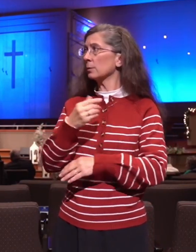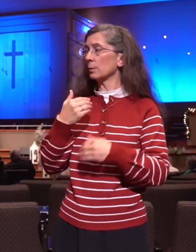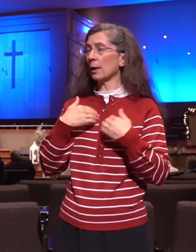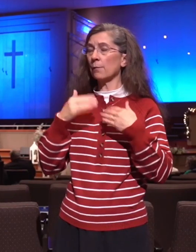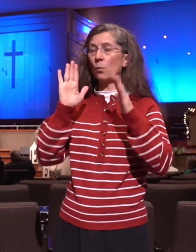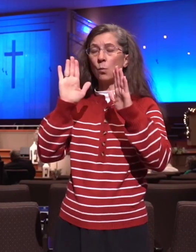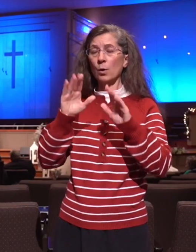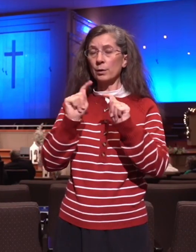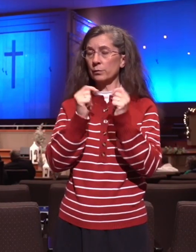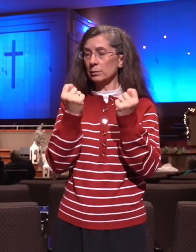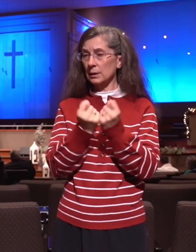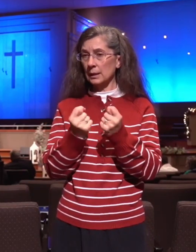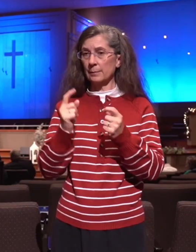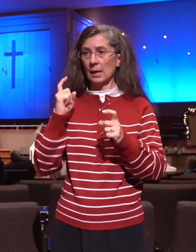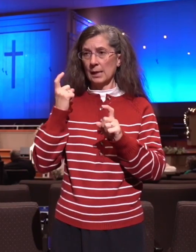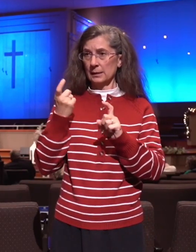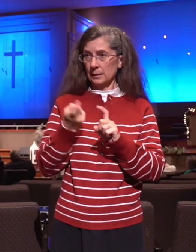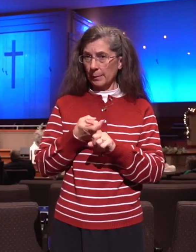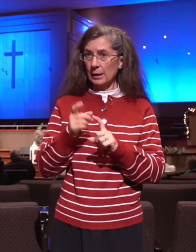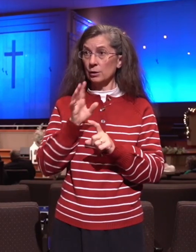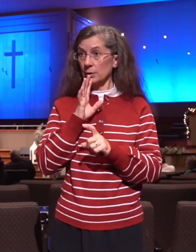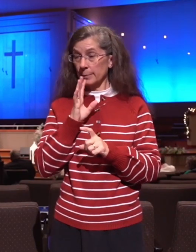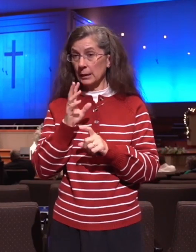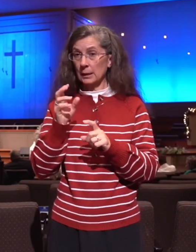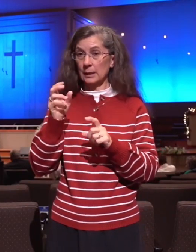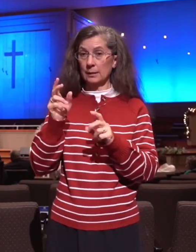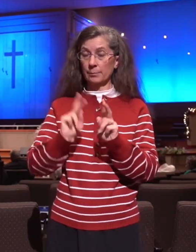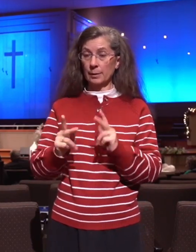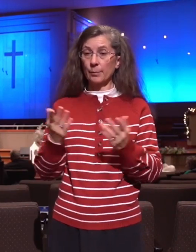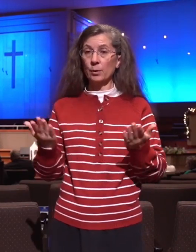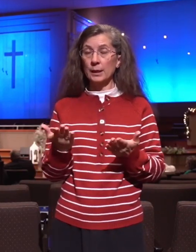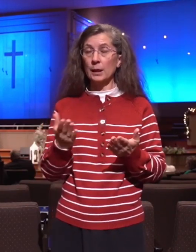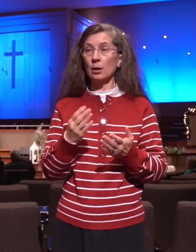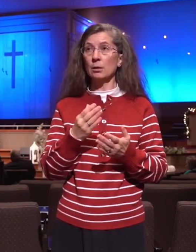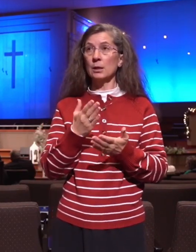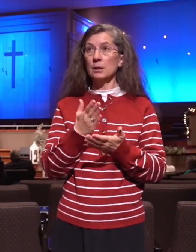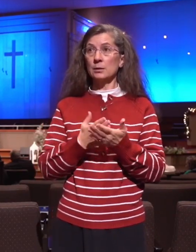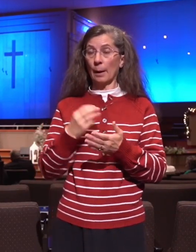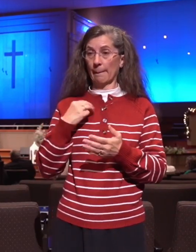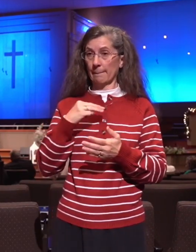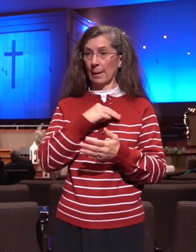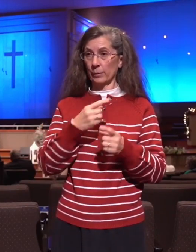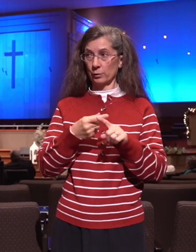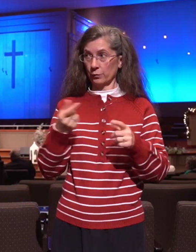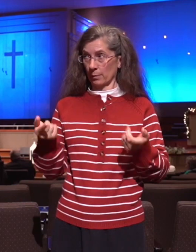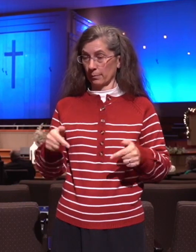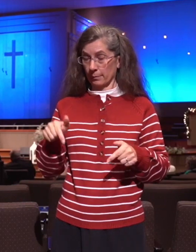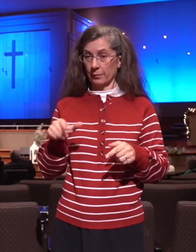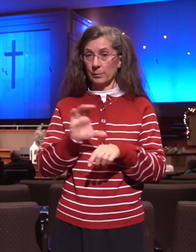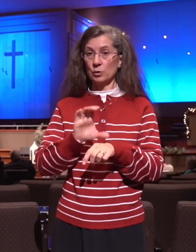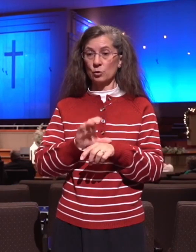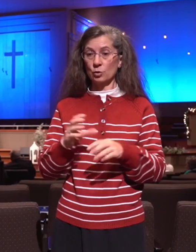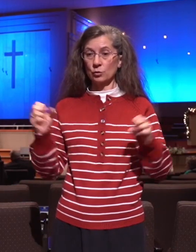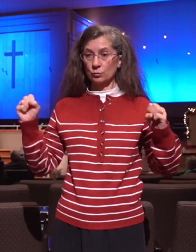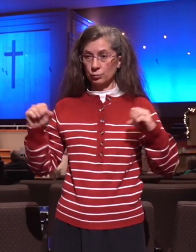-speaking preachers. Many folks from Lancaster Baptist Church have joined with us to serve as ushers and with sound equipment. What a blessing